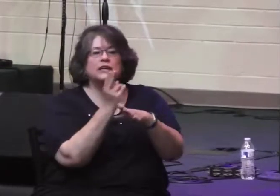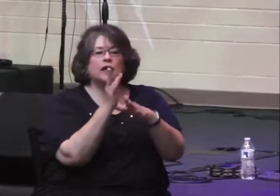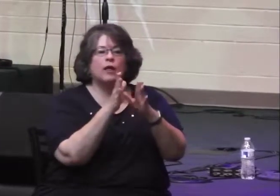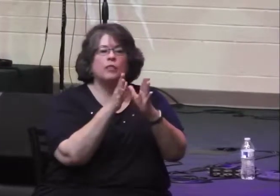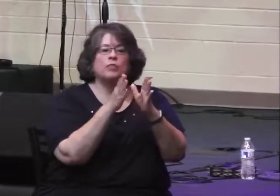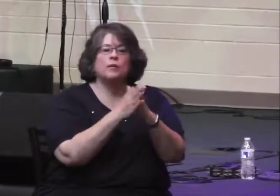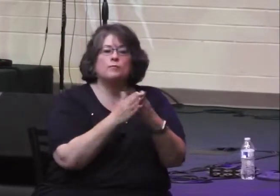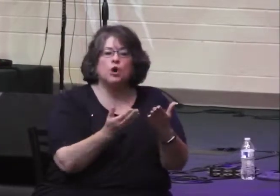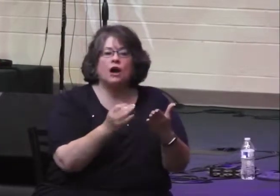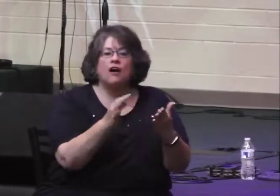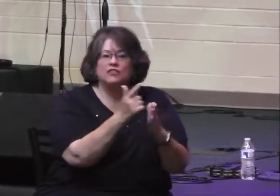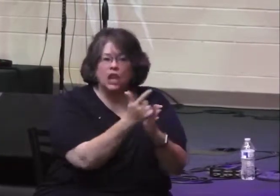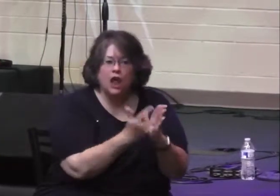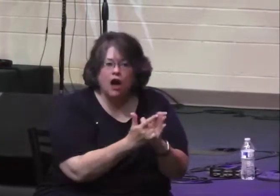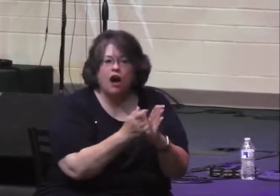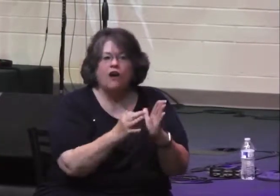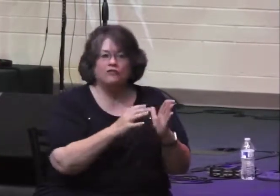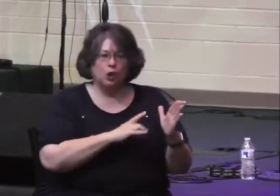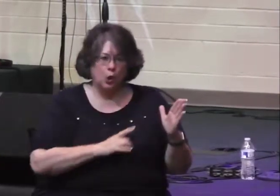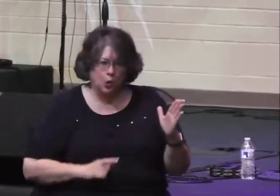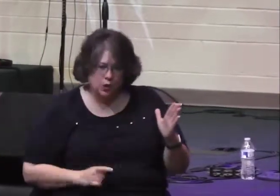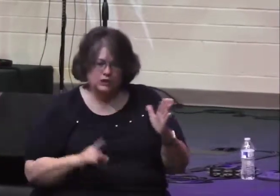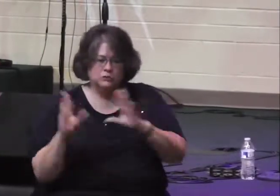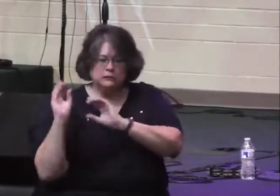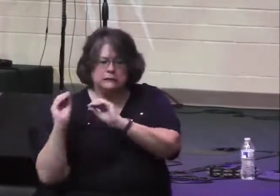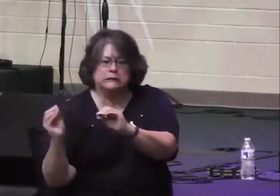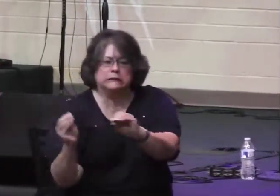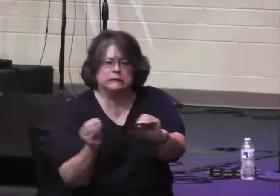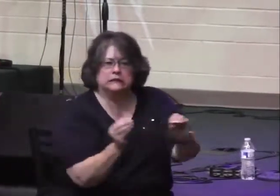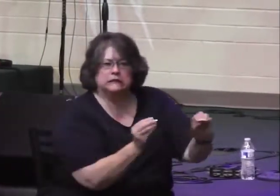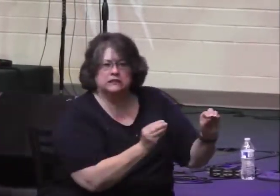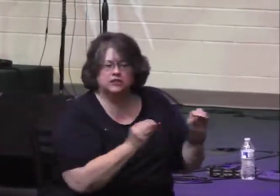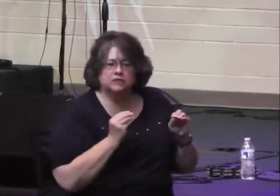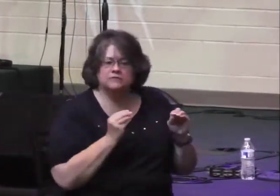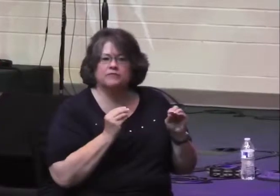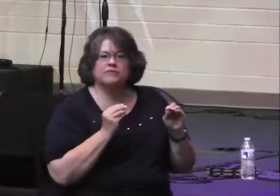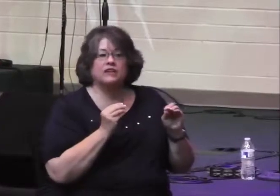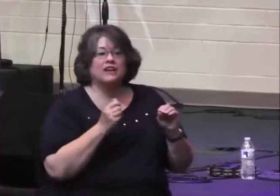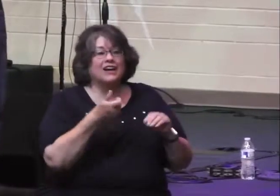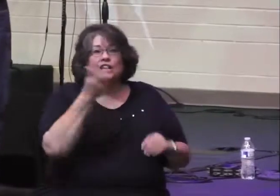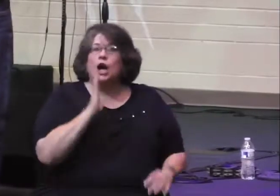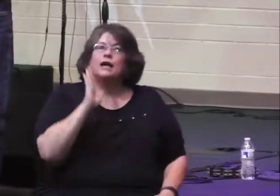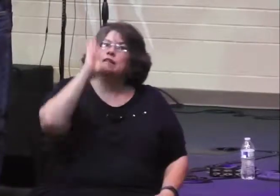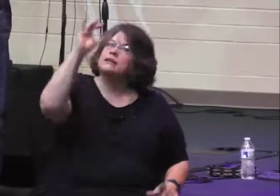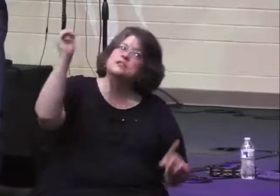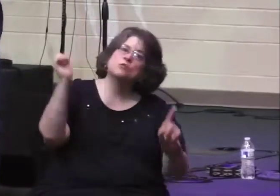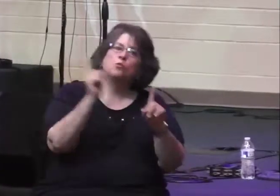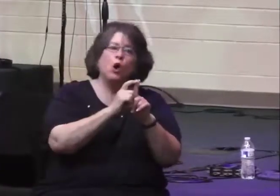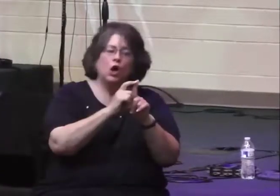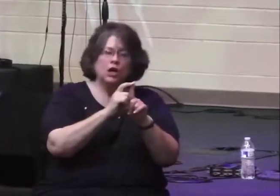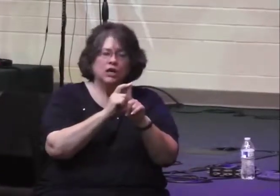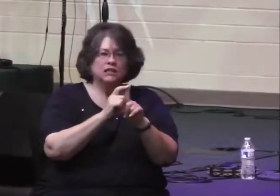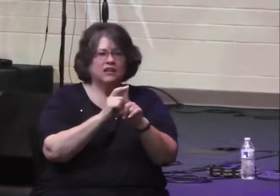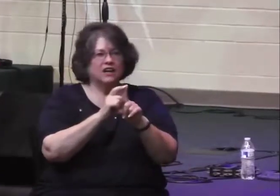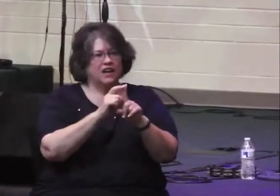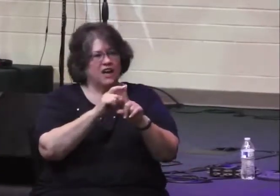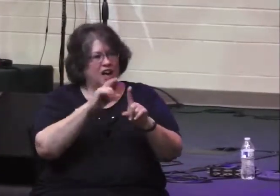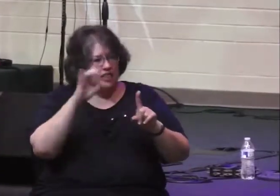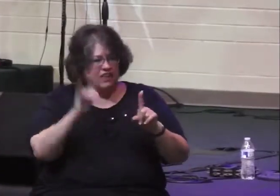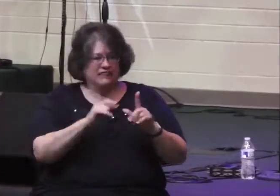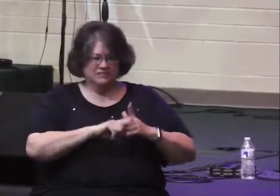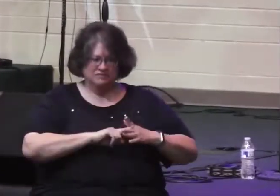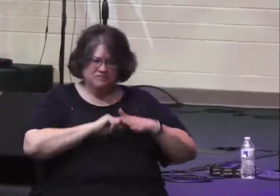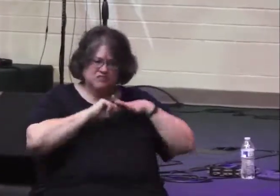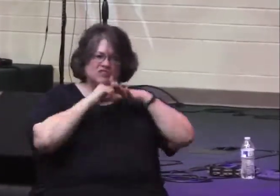this, they're using the book of the law of the Lord to teach the people. God's Word is the standard